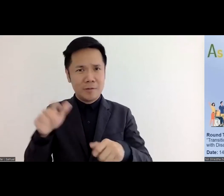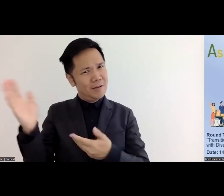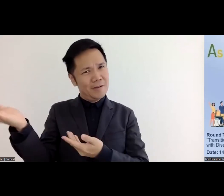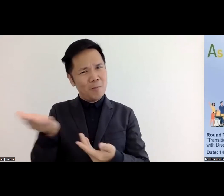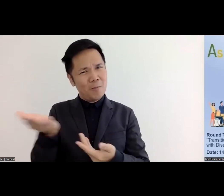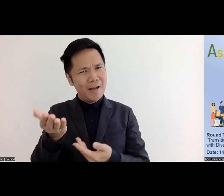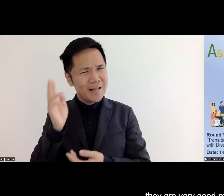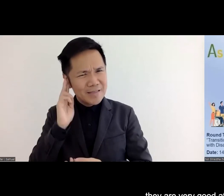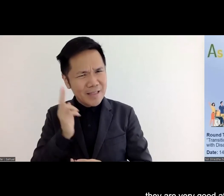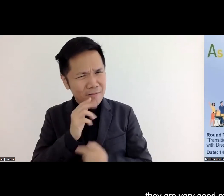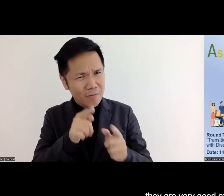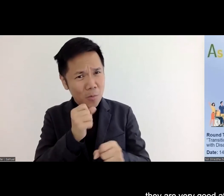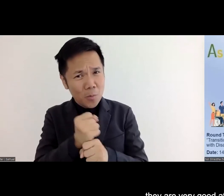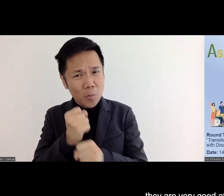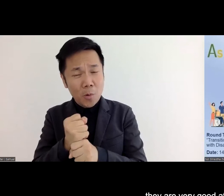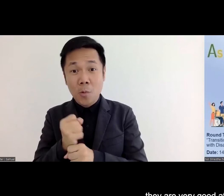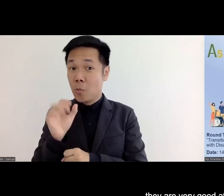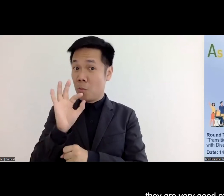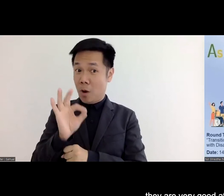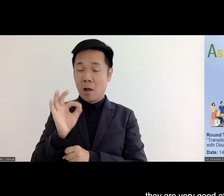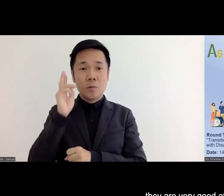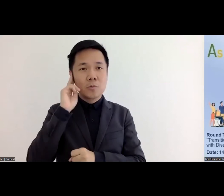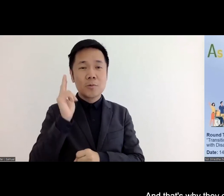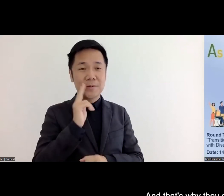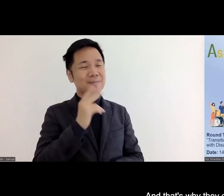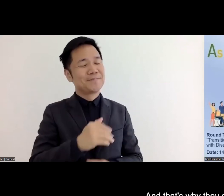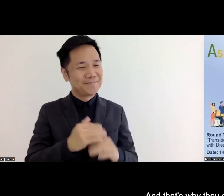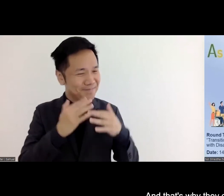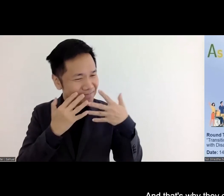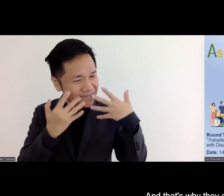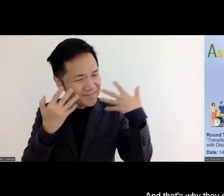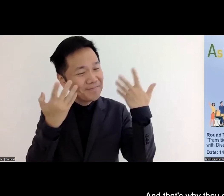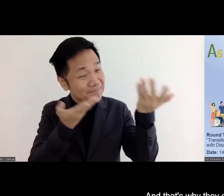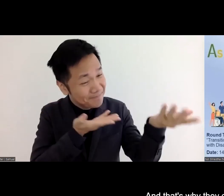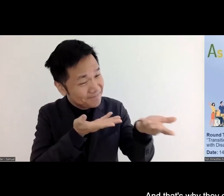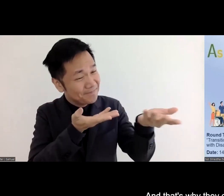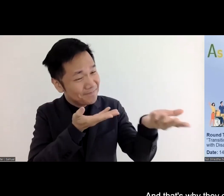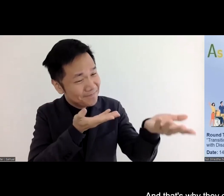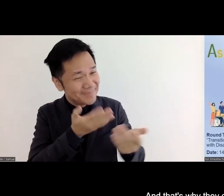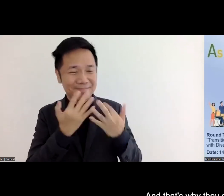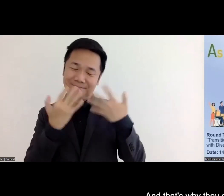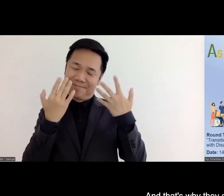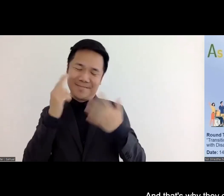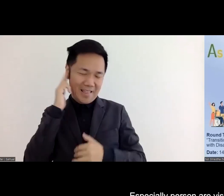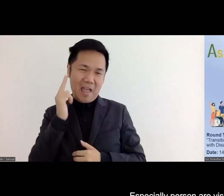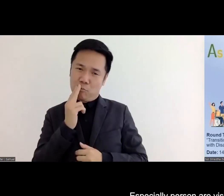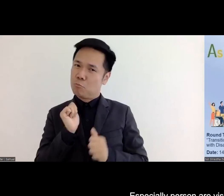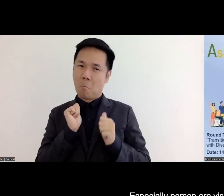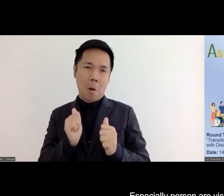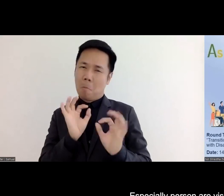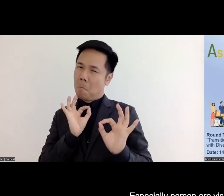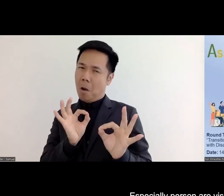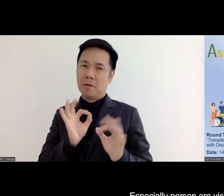uh they are very good at uh service servicing that that's how they got the job and uh